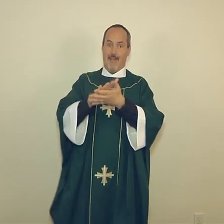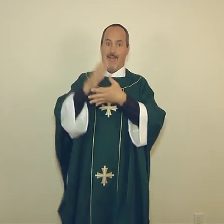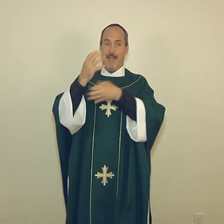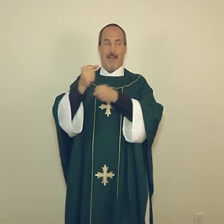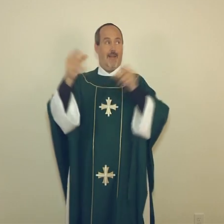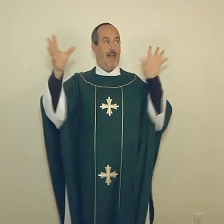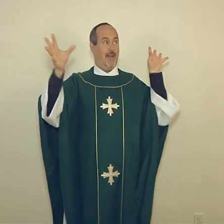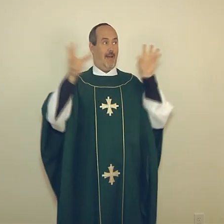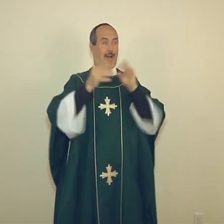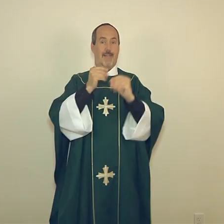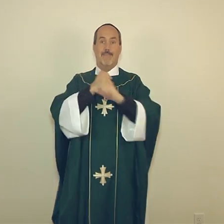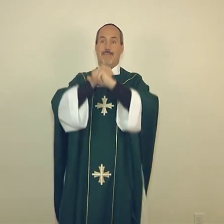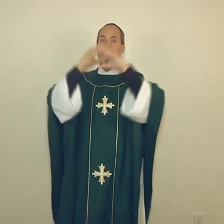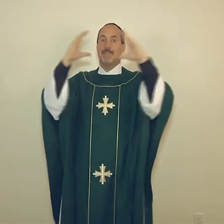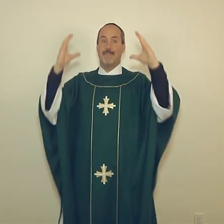The mystery of faith.